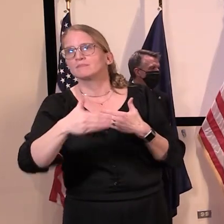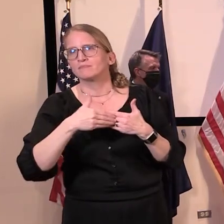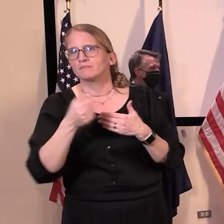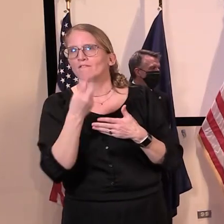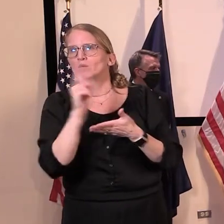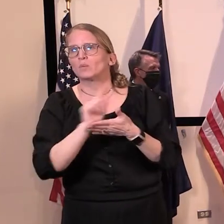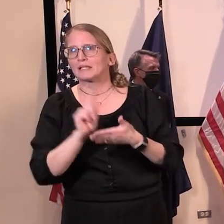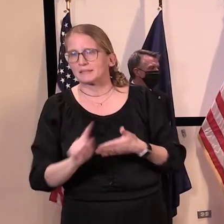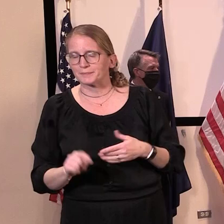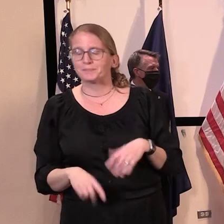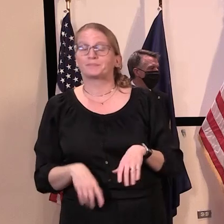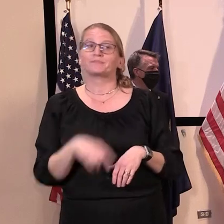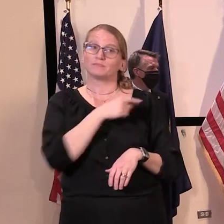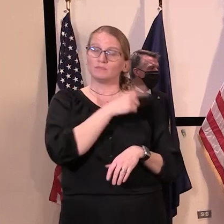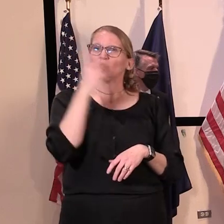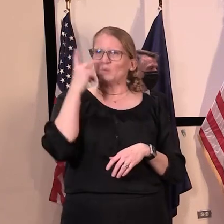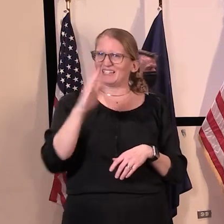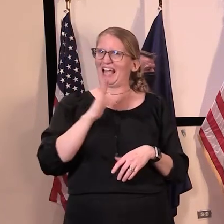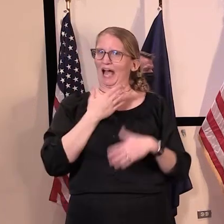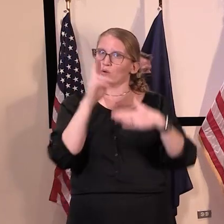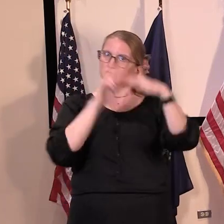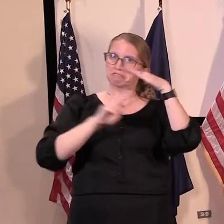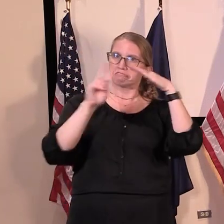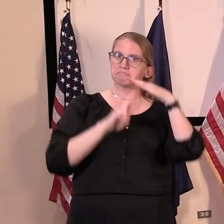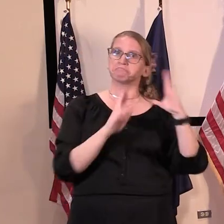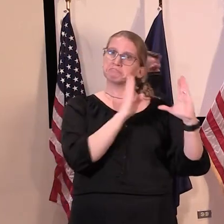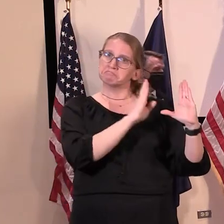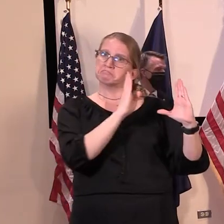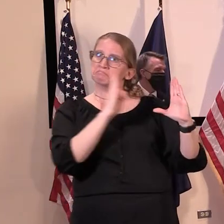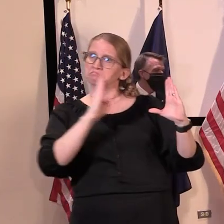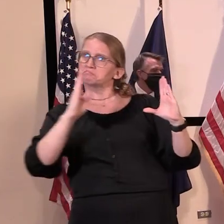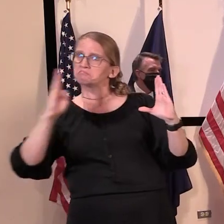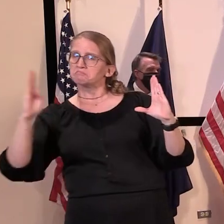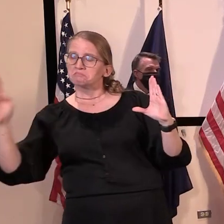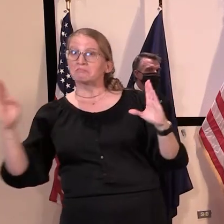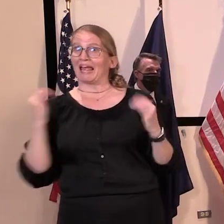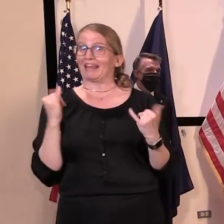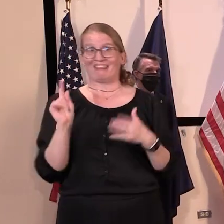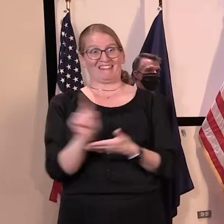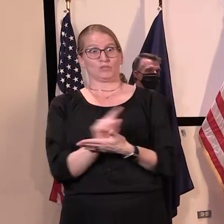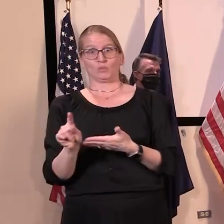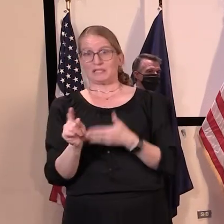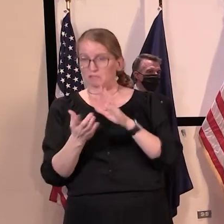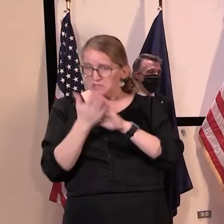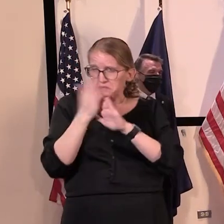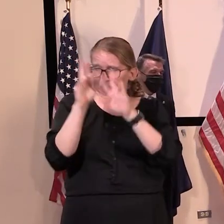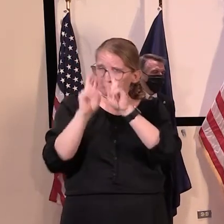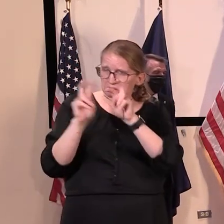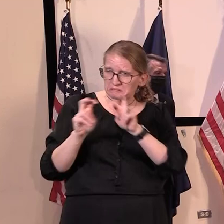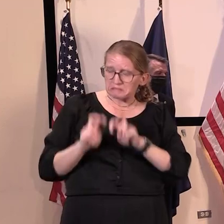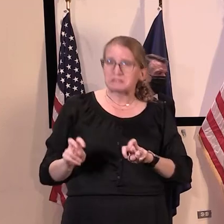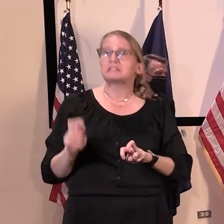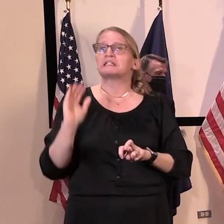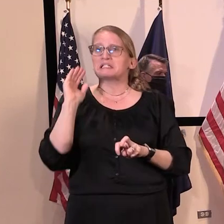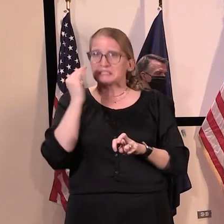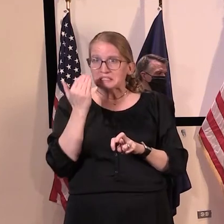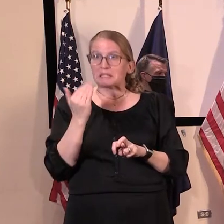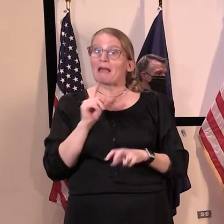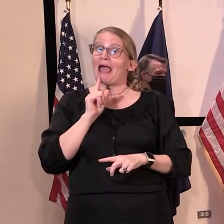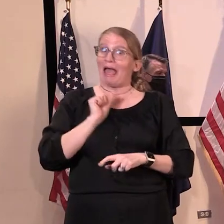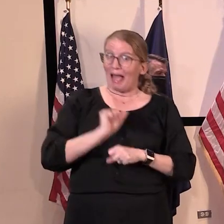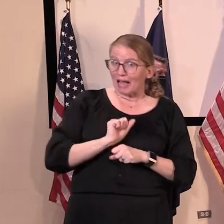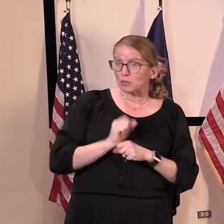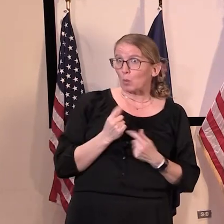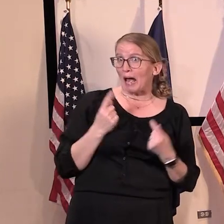see our number of forecasts that we ran over time, and even the one that we ran this week shows that our actual data continues to beat those trends.